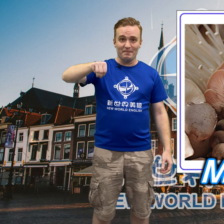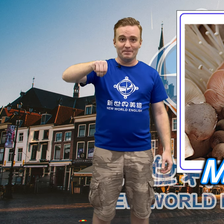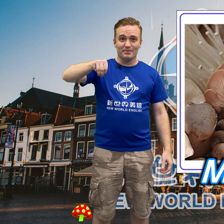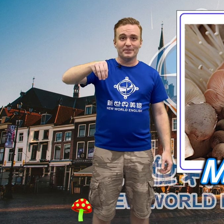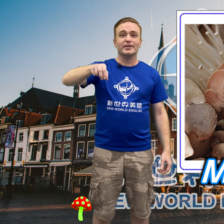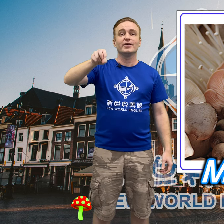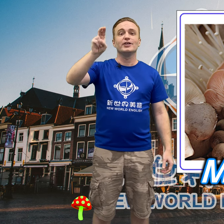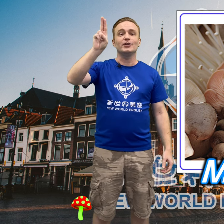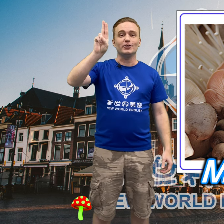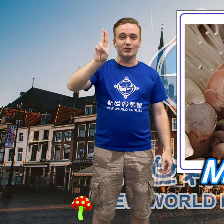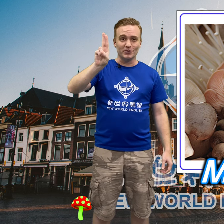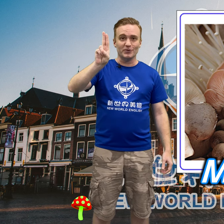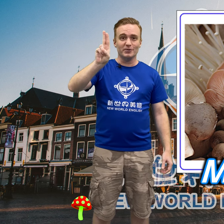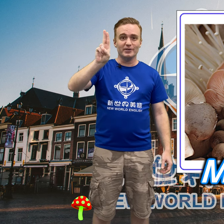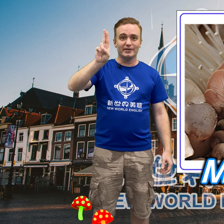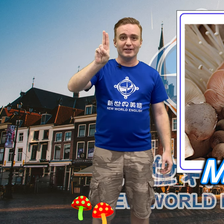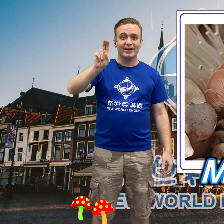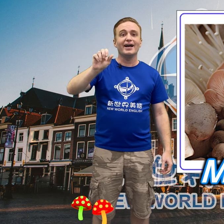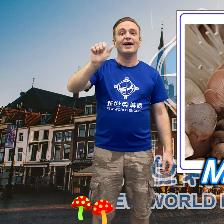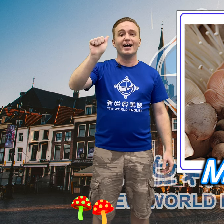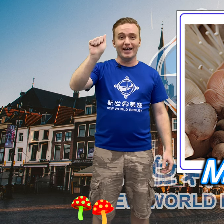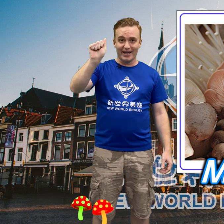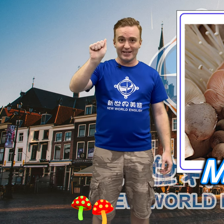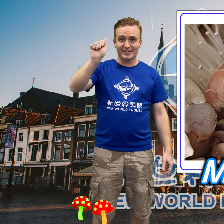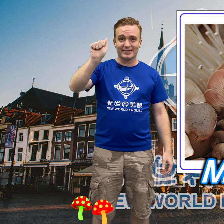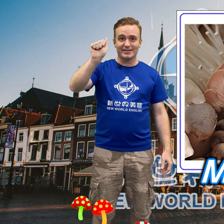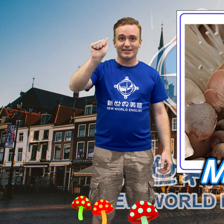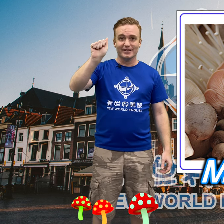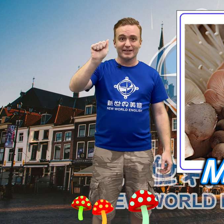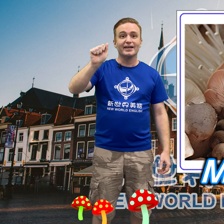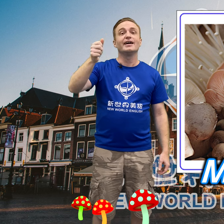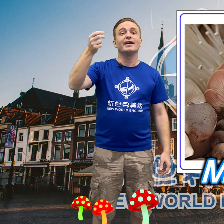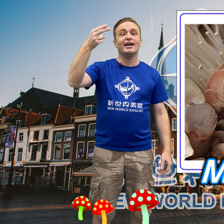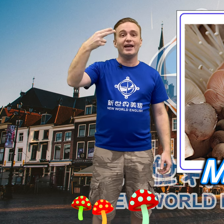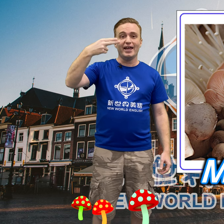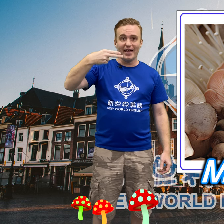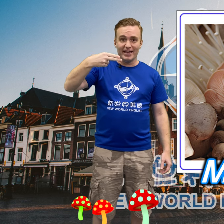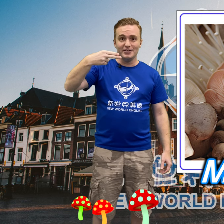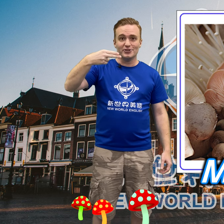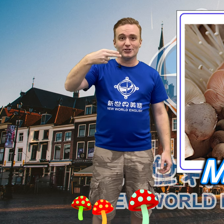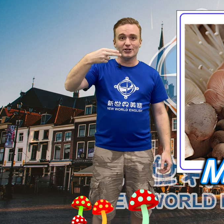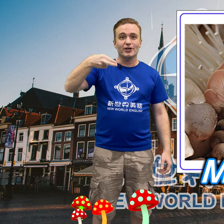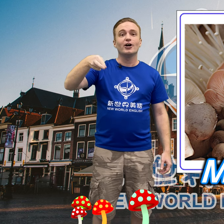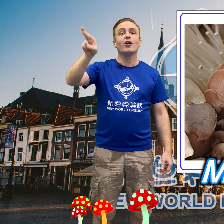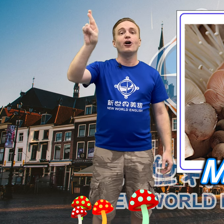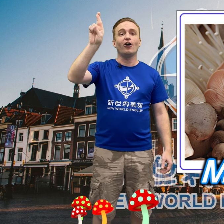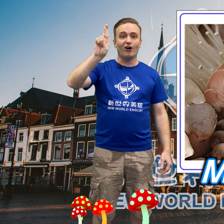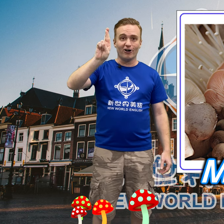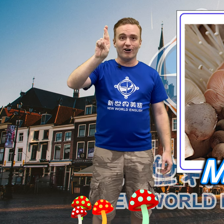M-U-S-H-R